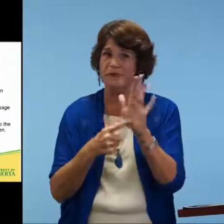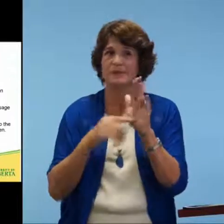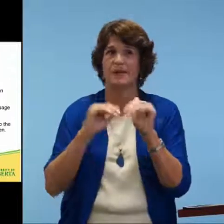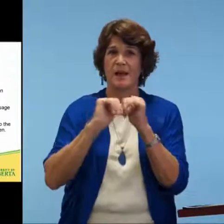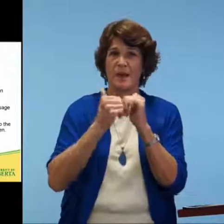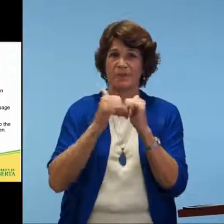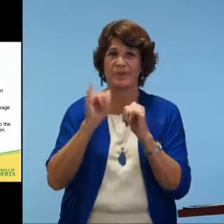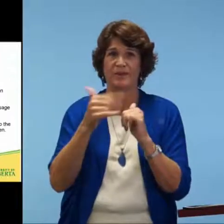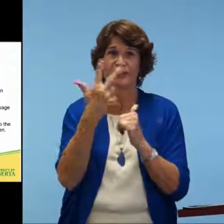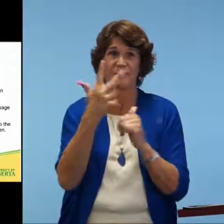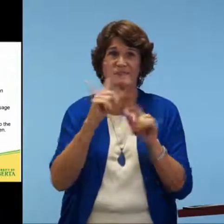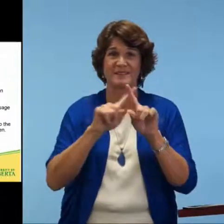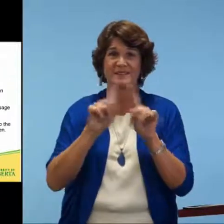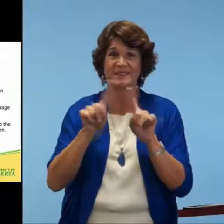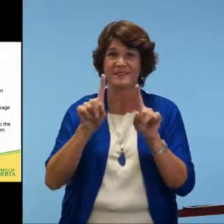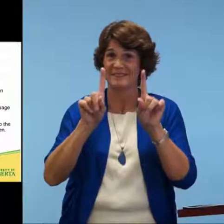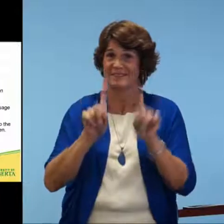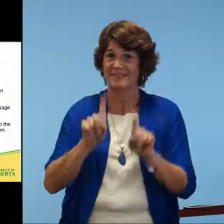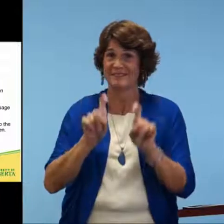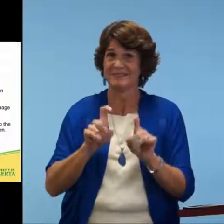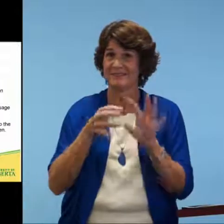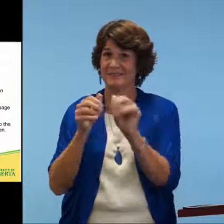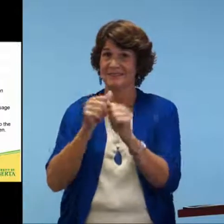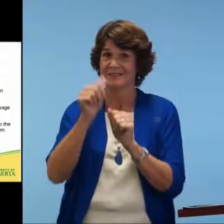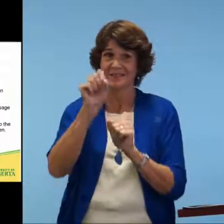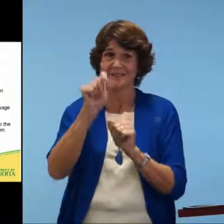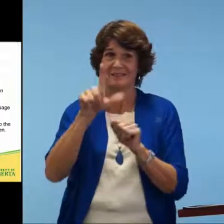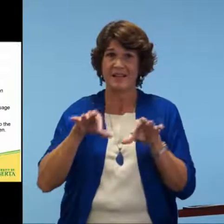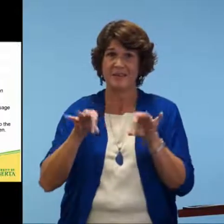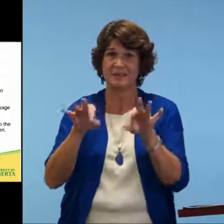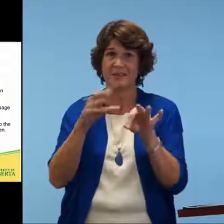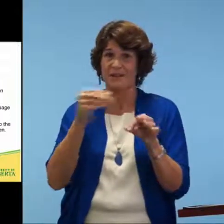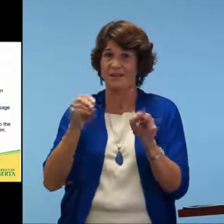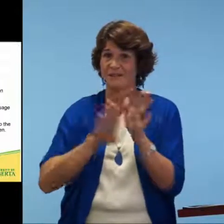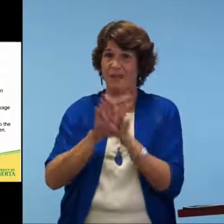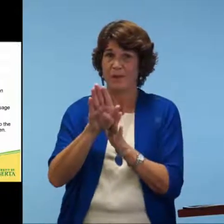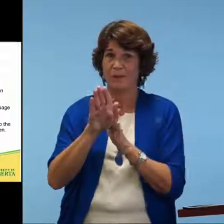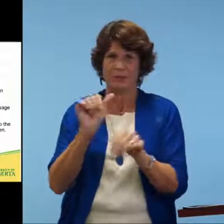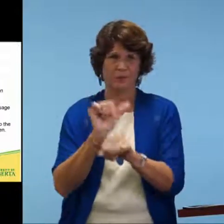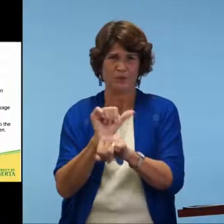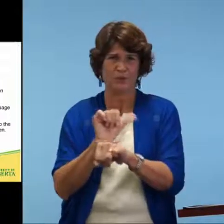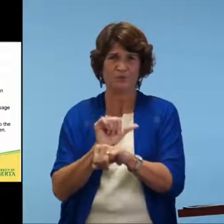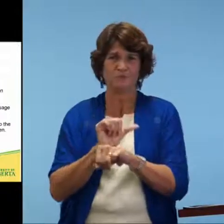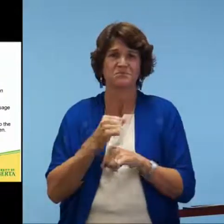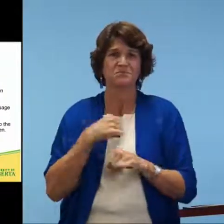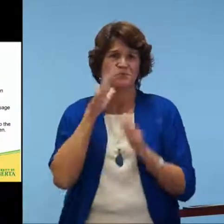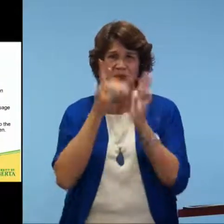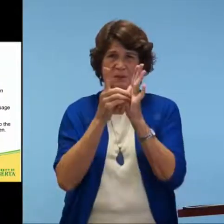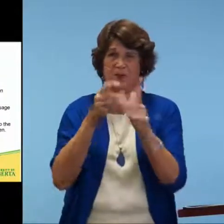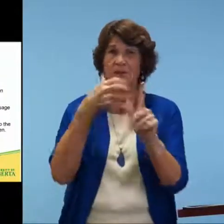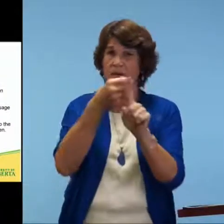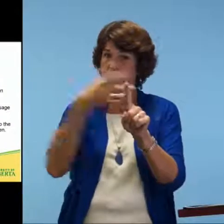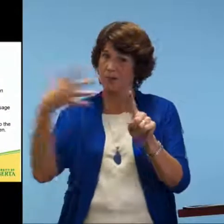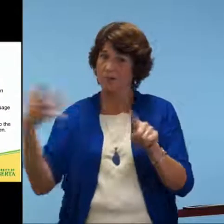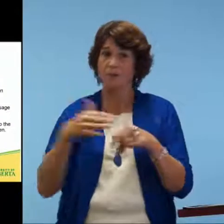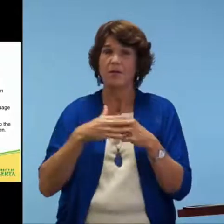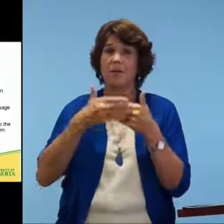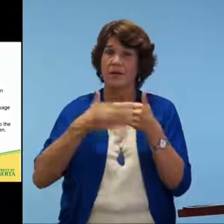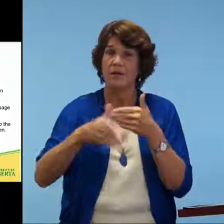detail. What I'd like to do is demonstrate the three different tests and how they work with ASL language acquisition in terms of the